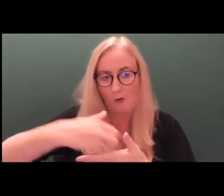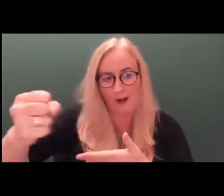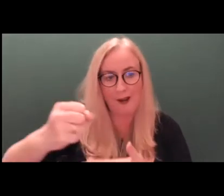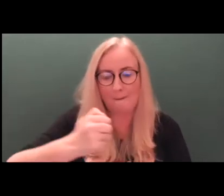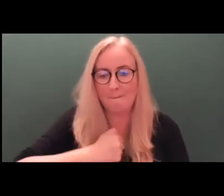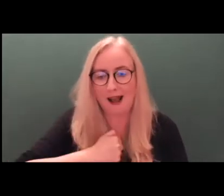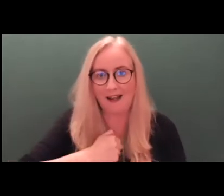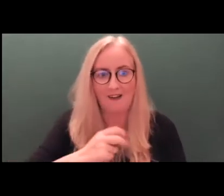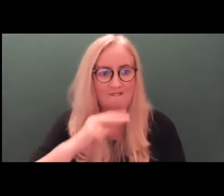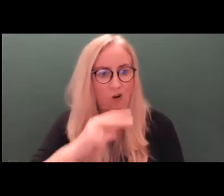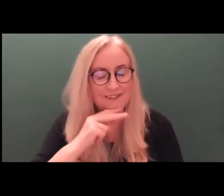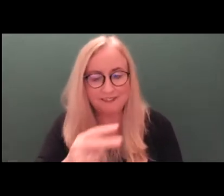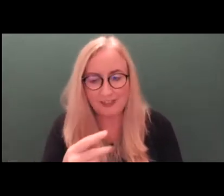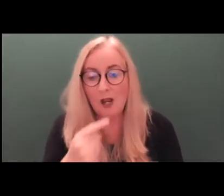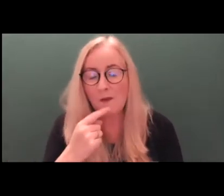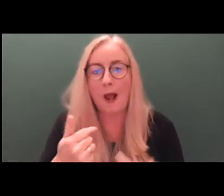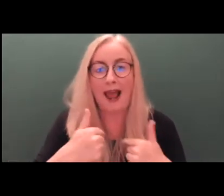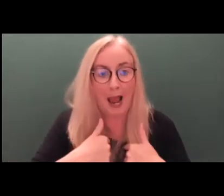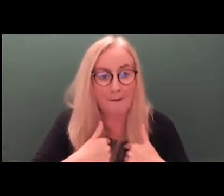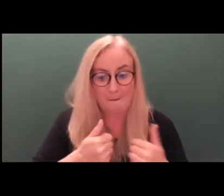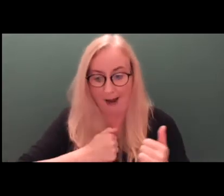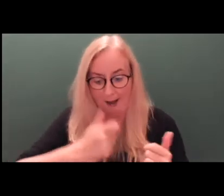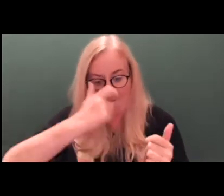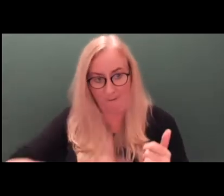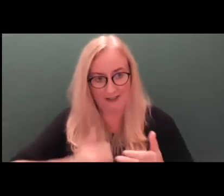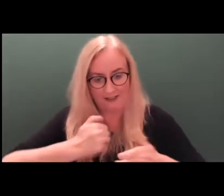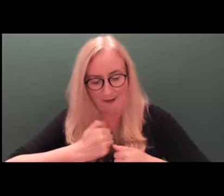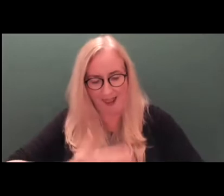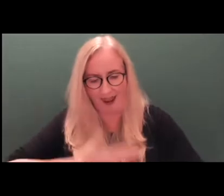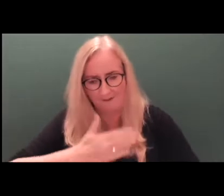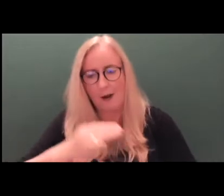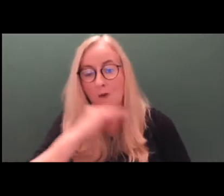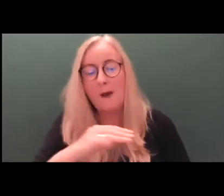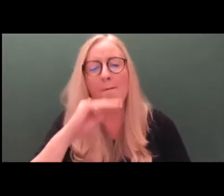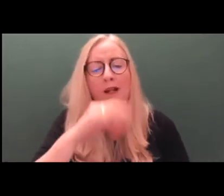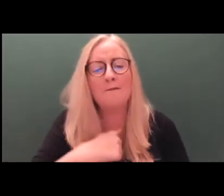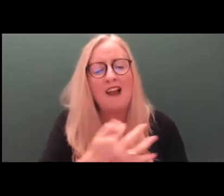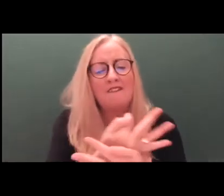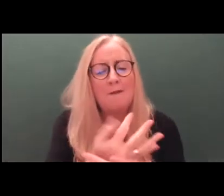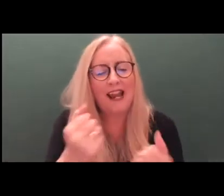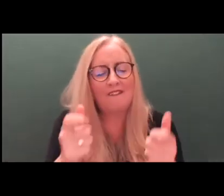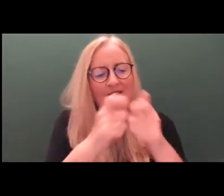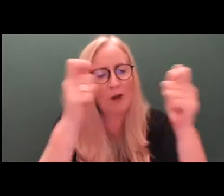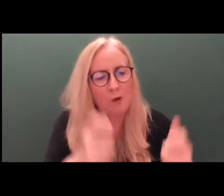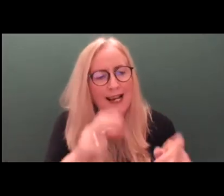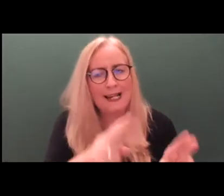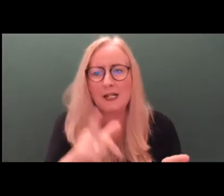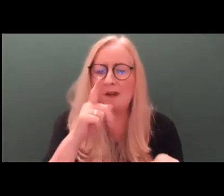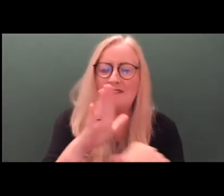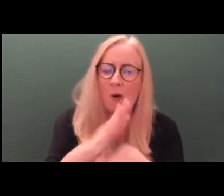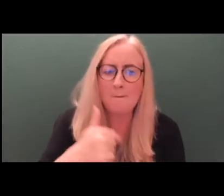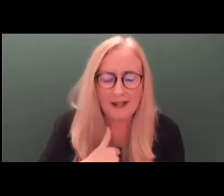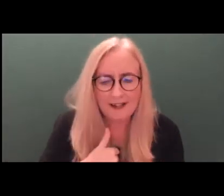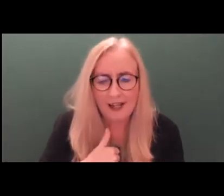personhood. And personhood matters to me. It will mean that my family have a framework to speak out for me and uphold the wishes